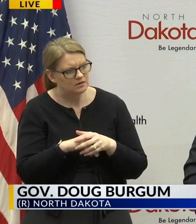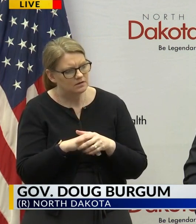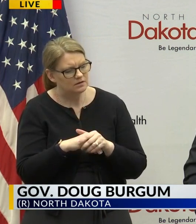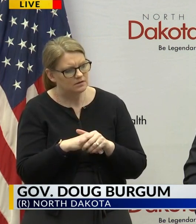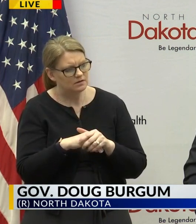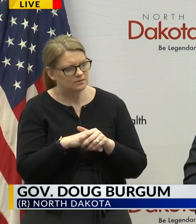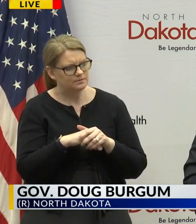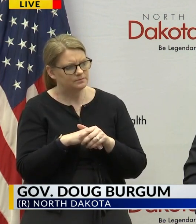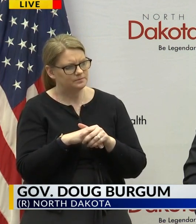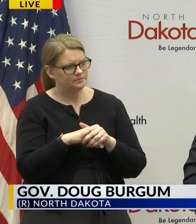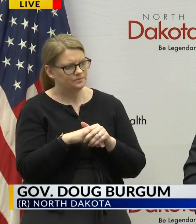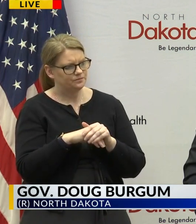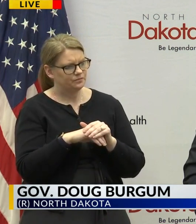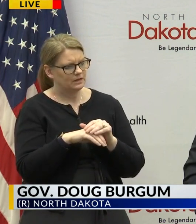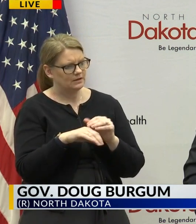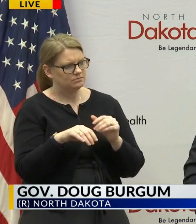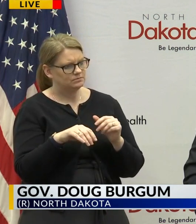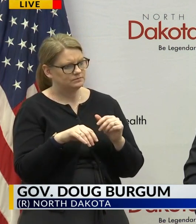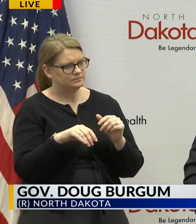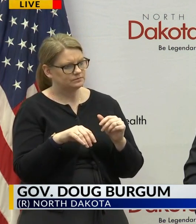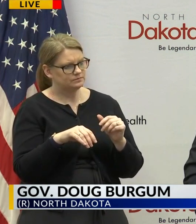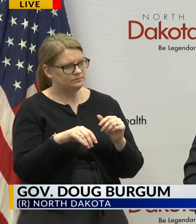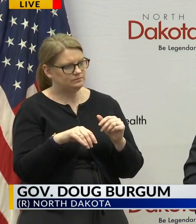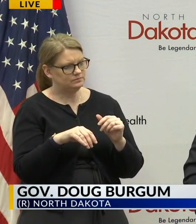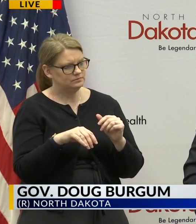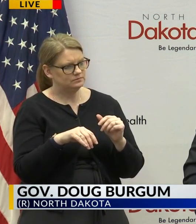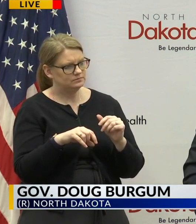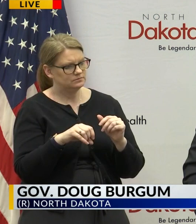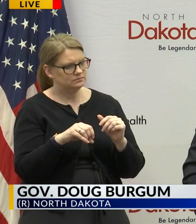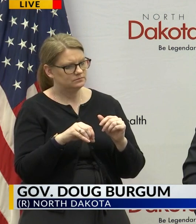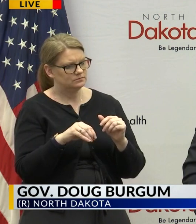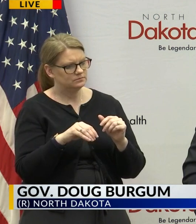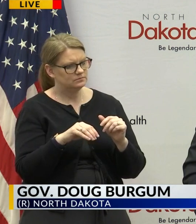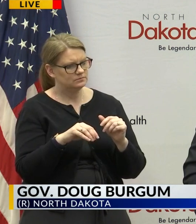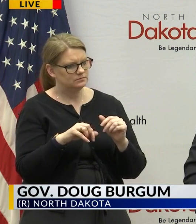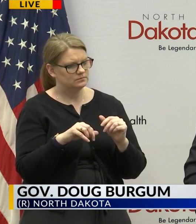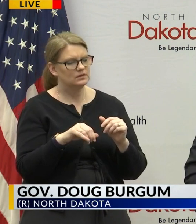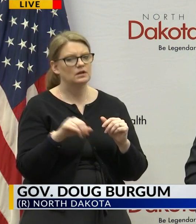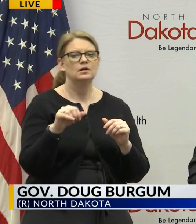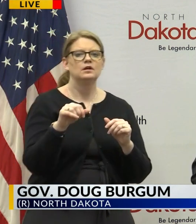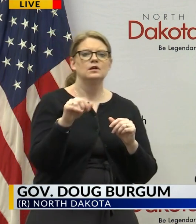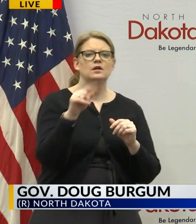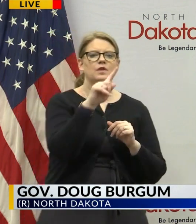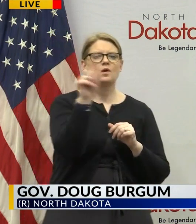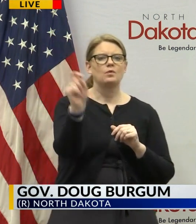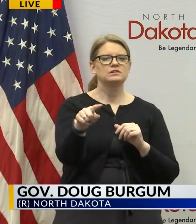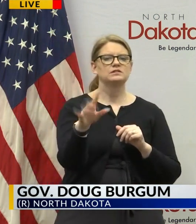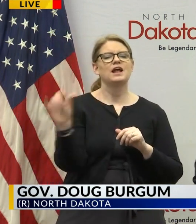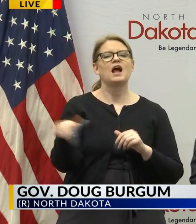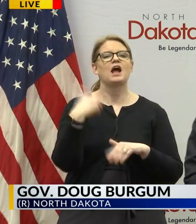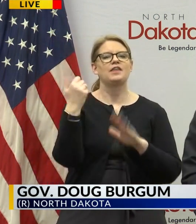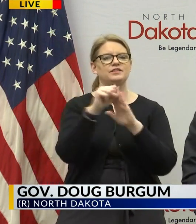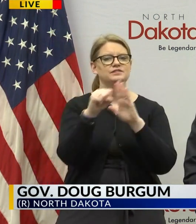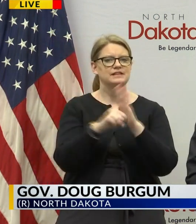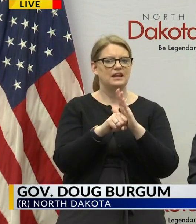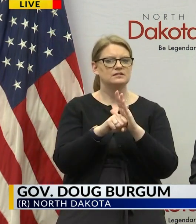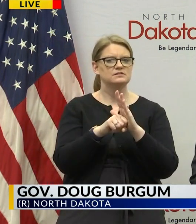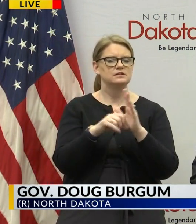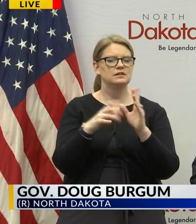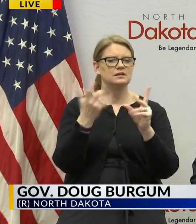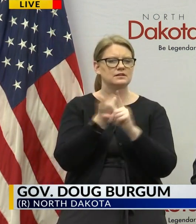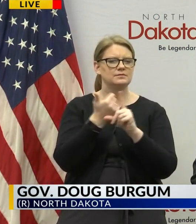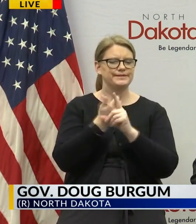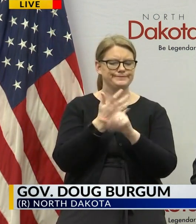happening in your office and what's the latest on the thresholds to announce that kind of thing question was about other states that are that are